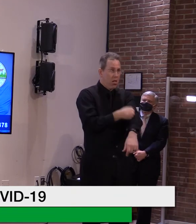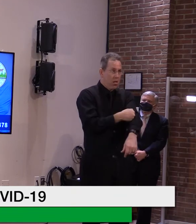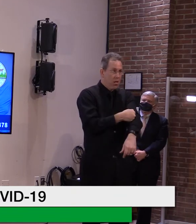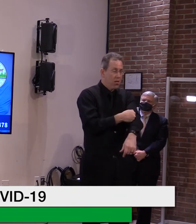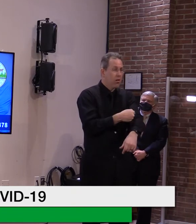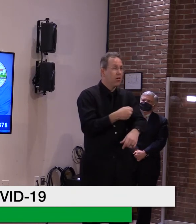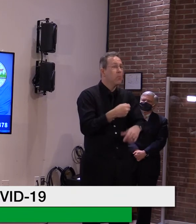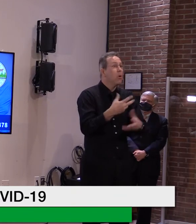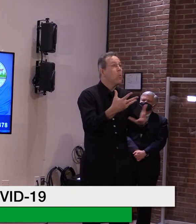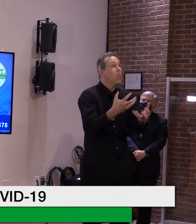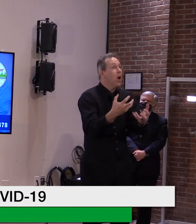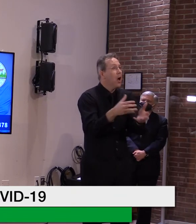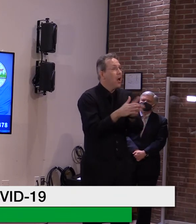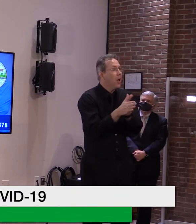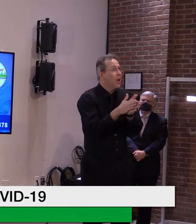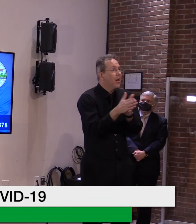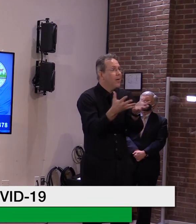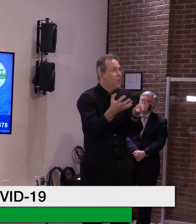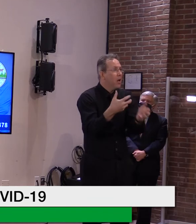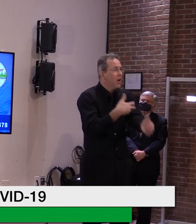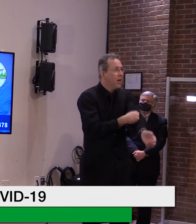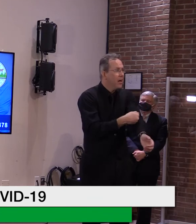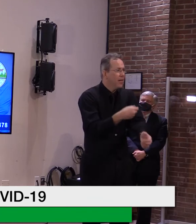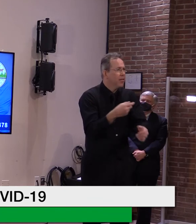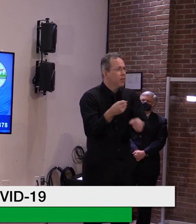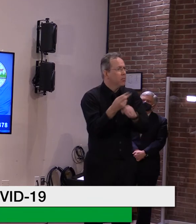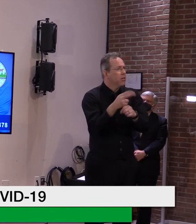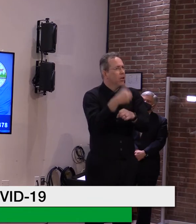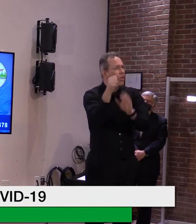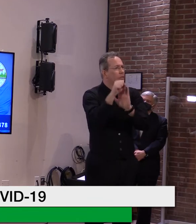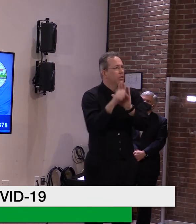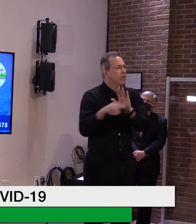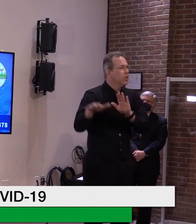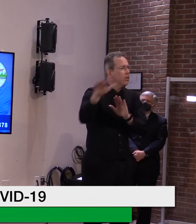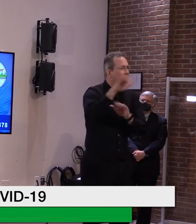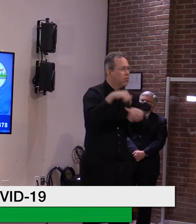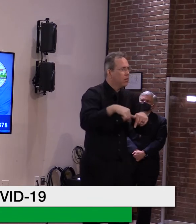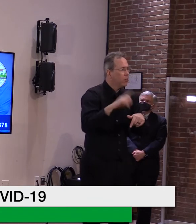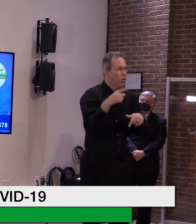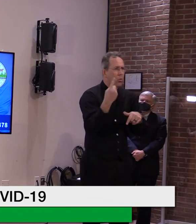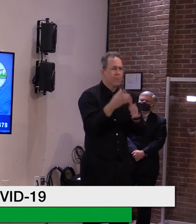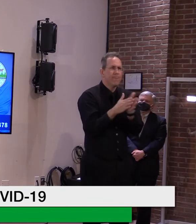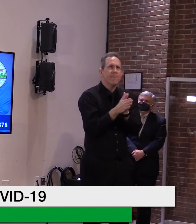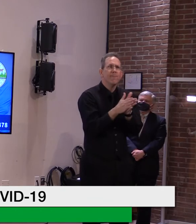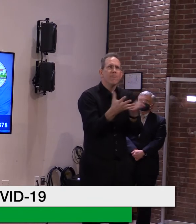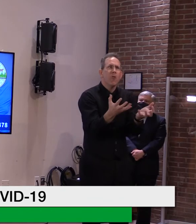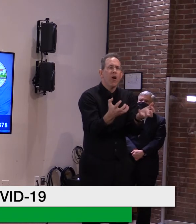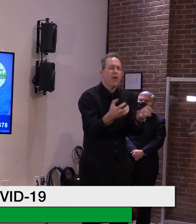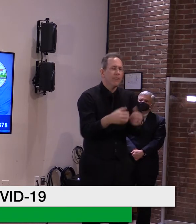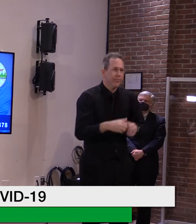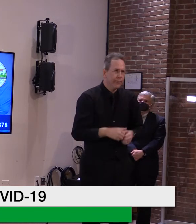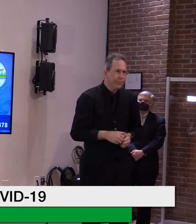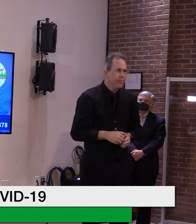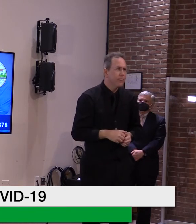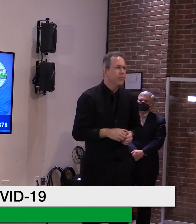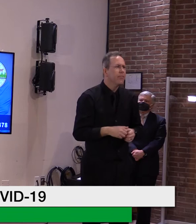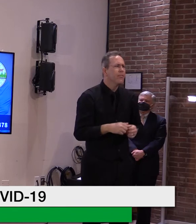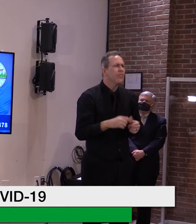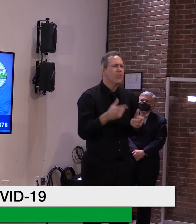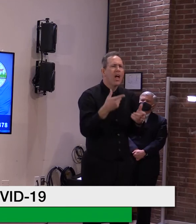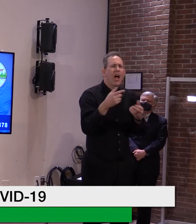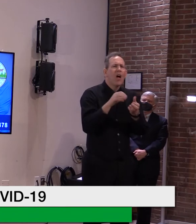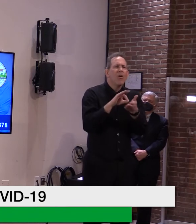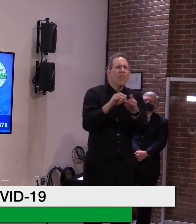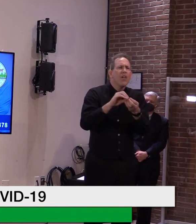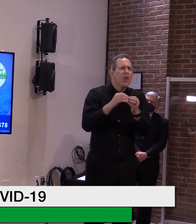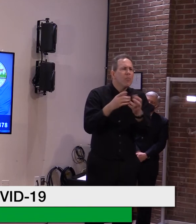it comes down to more of a reporting anomaly, uh, and an inventory management in a way that these states are using. Their inventory, West Virginia, a few weeks ago, put out